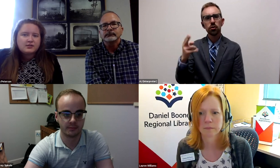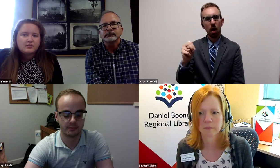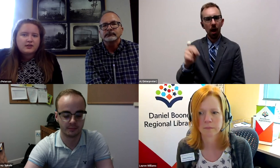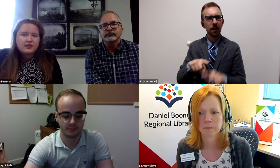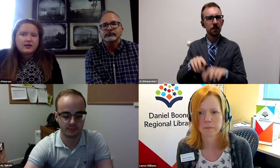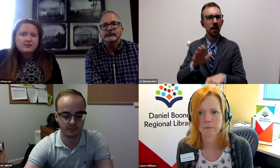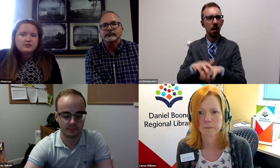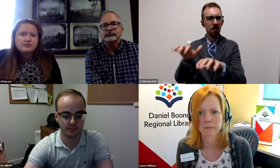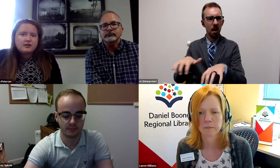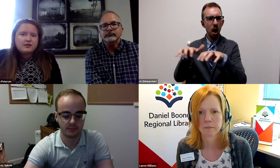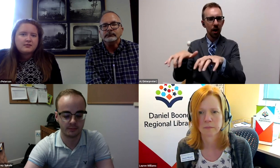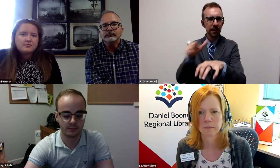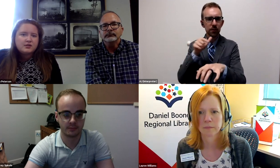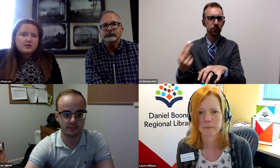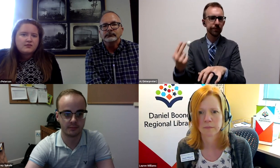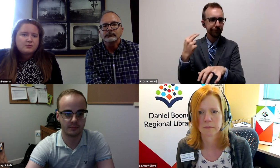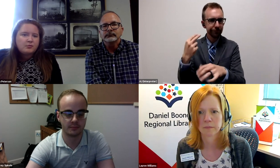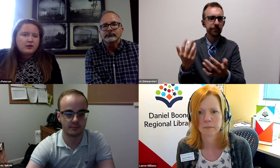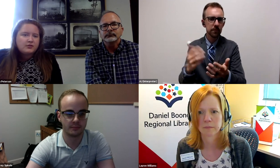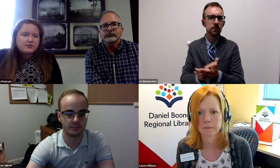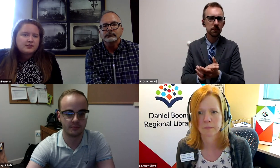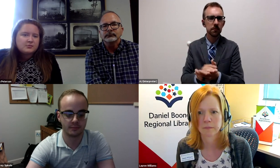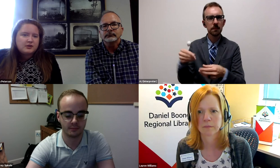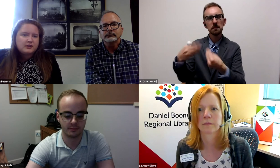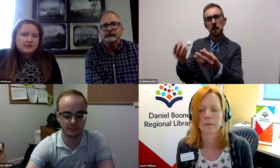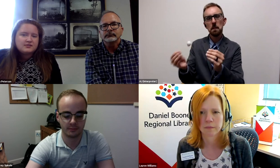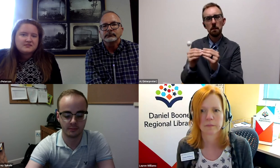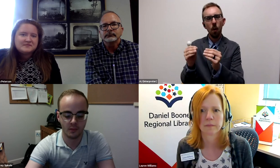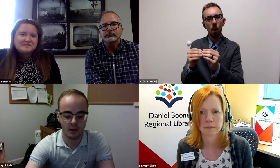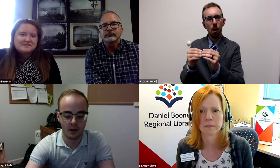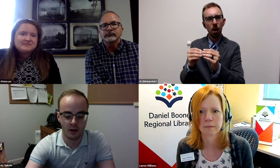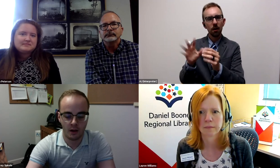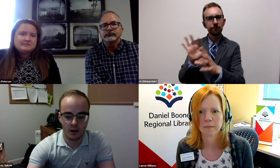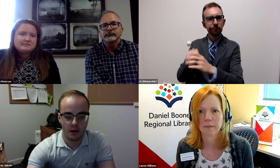audience you're looking at to give them a more inclusive experience.